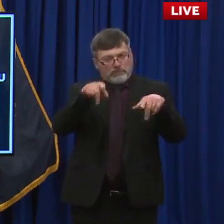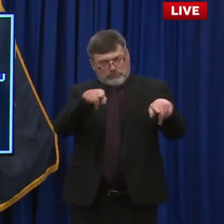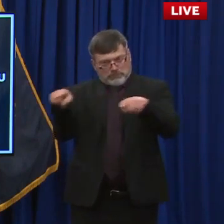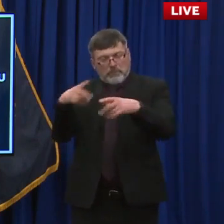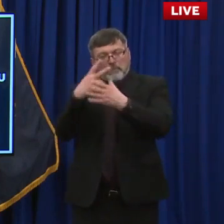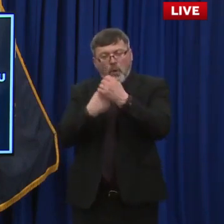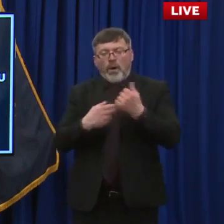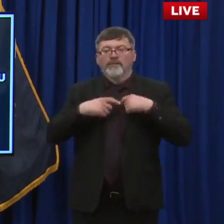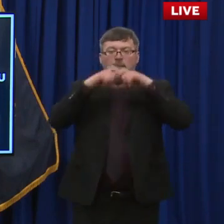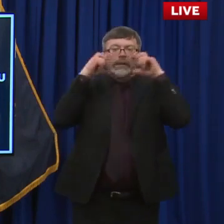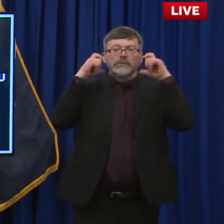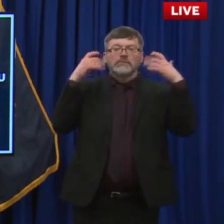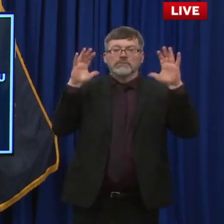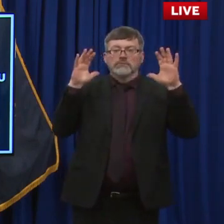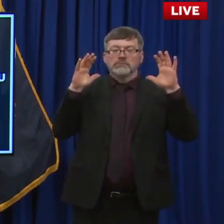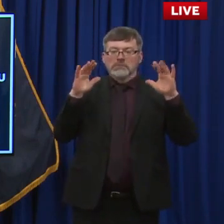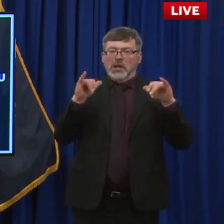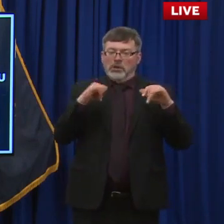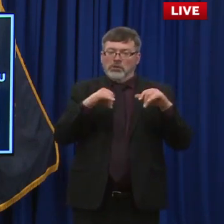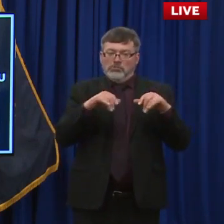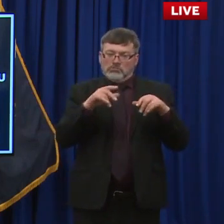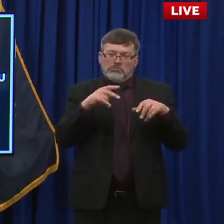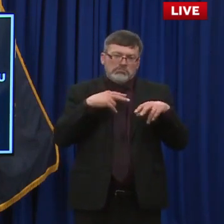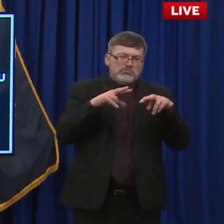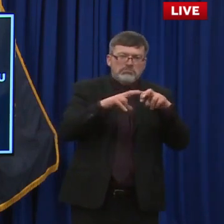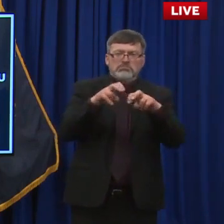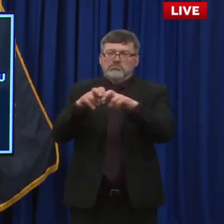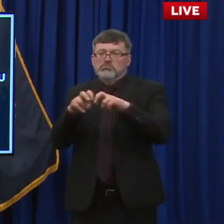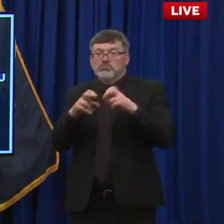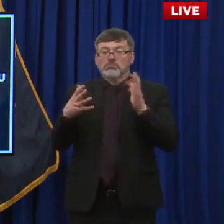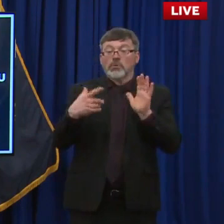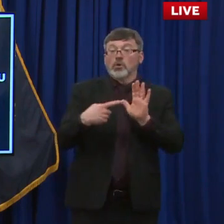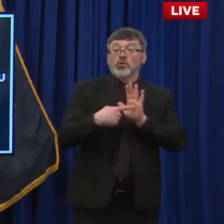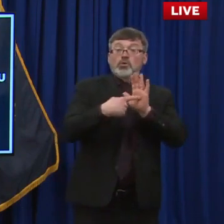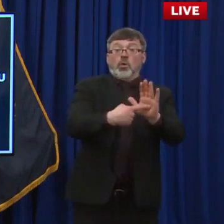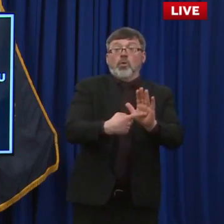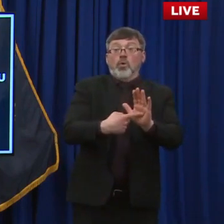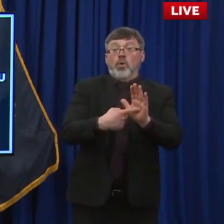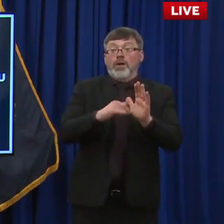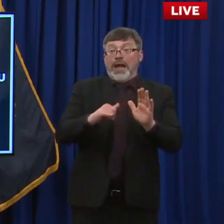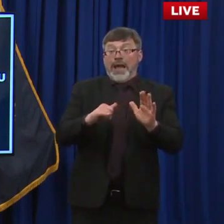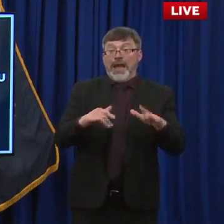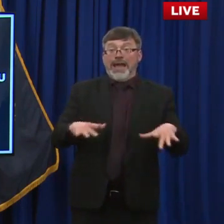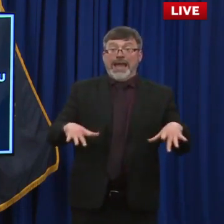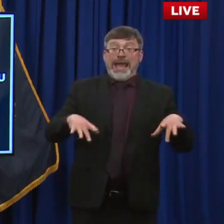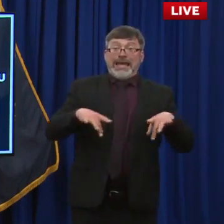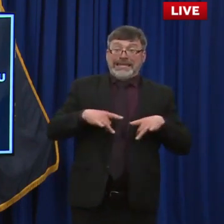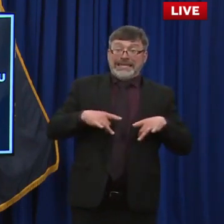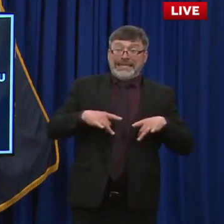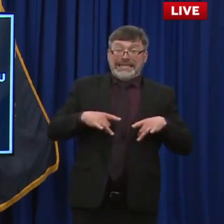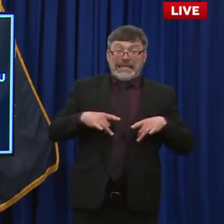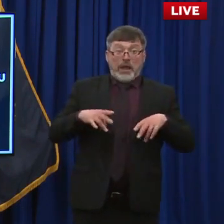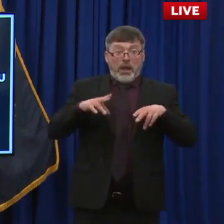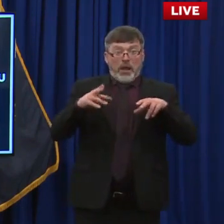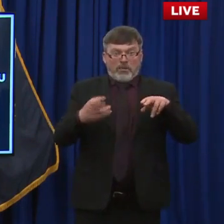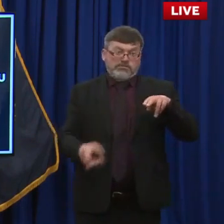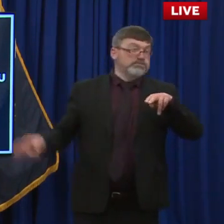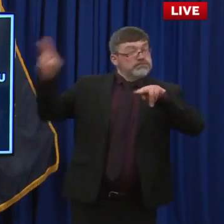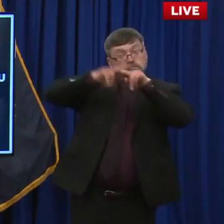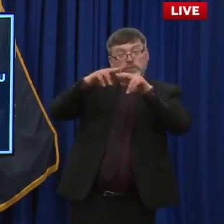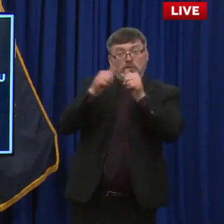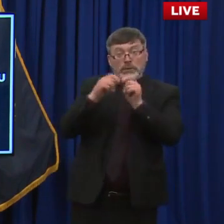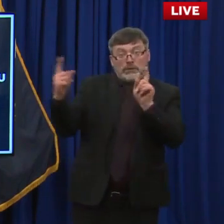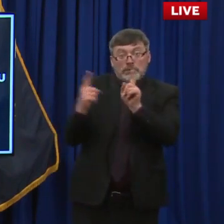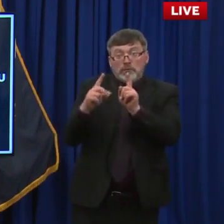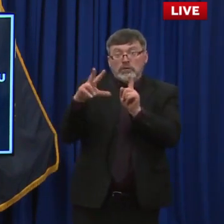And what the study found was no difference in infection rates in students or staff when comparing these two groups based on the